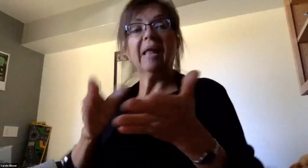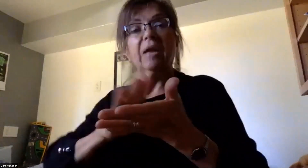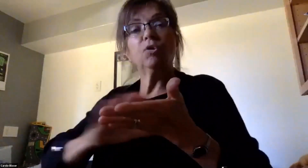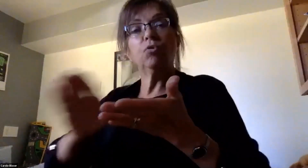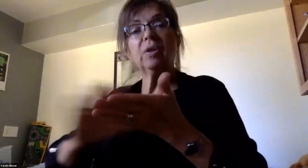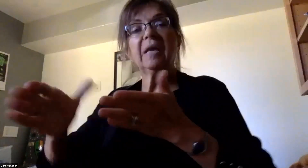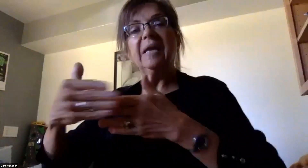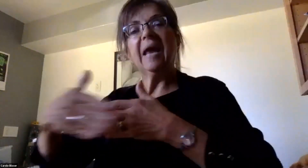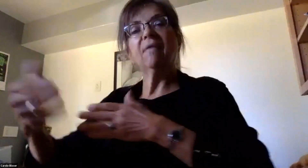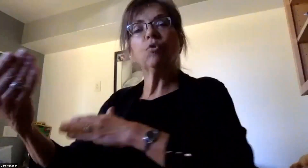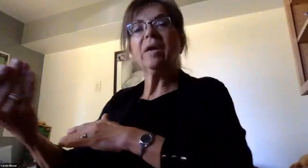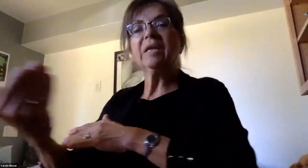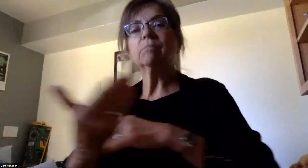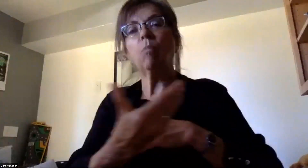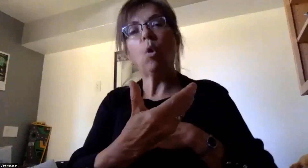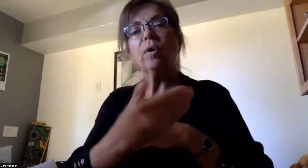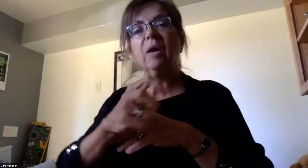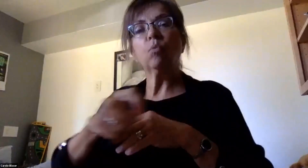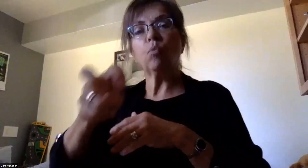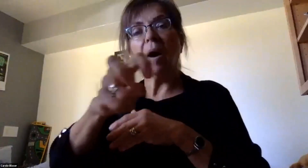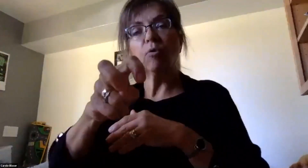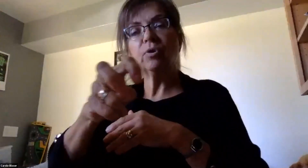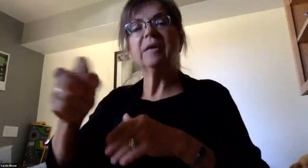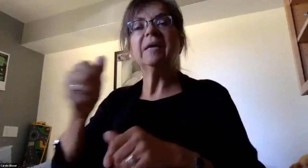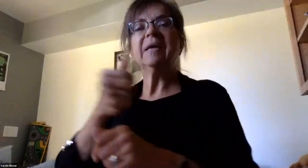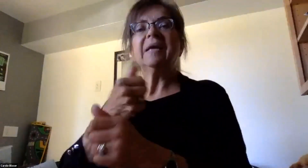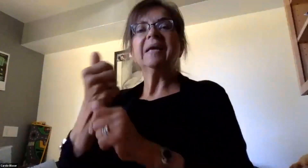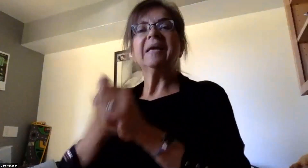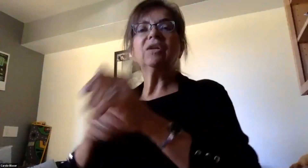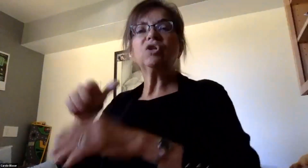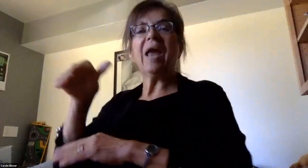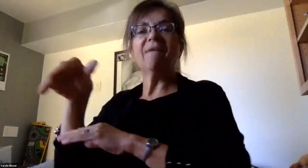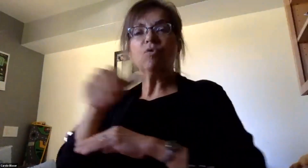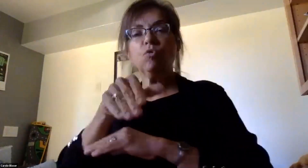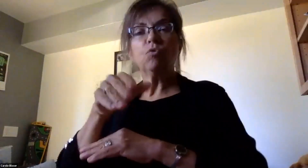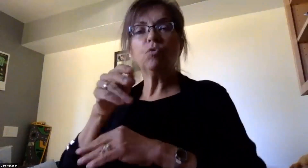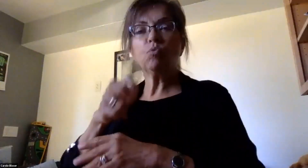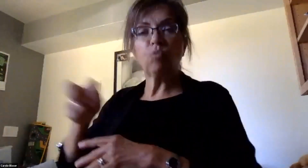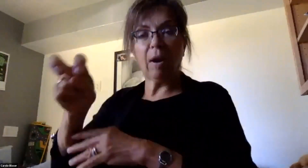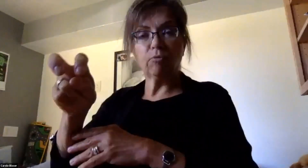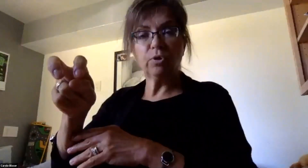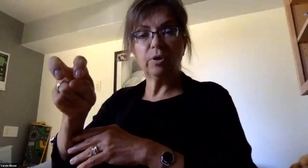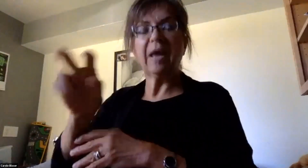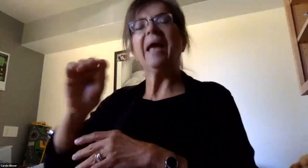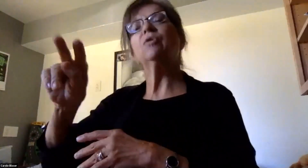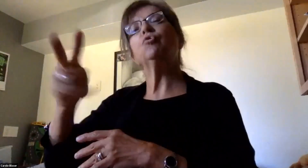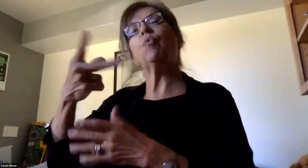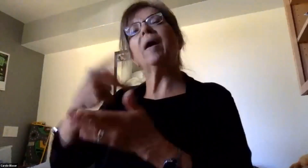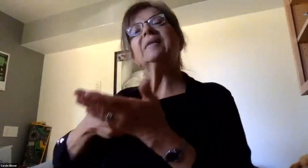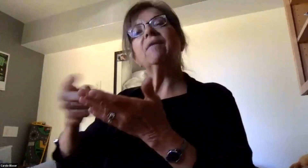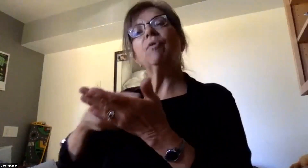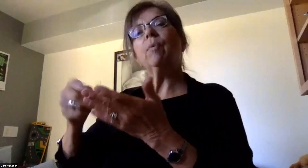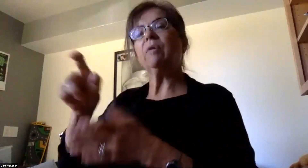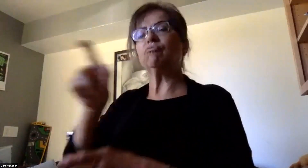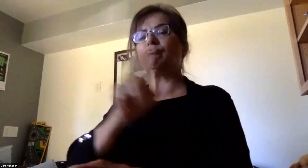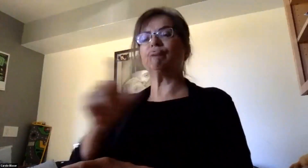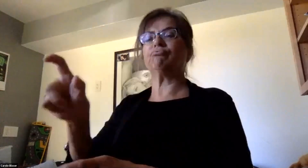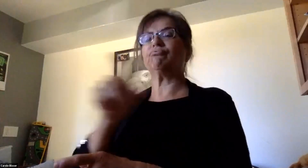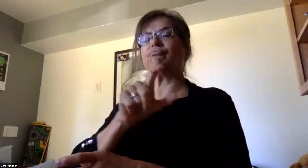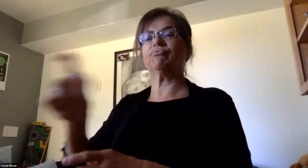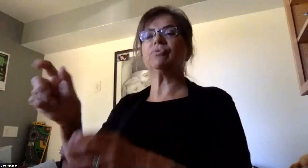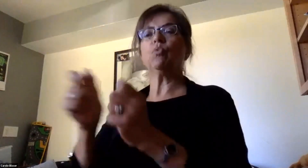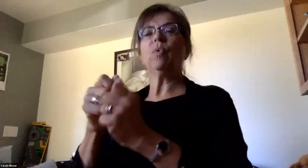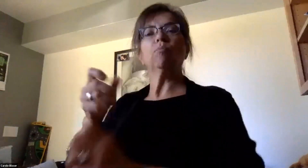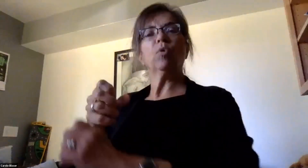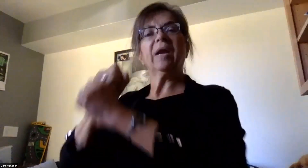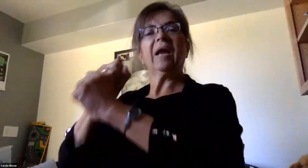each morning route and after each afternoon route. And twice a week they will be sprayed down with the same protects a